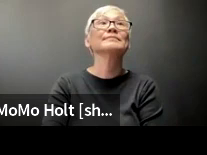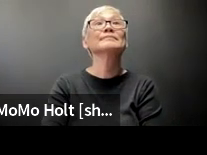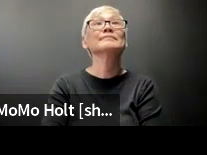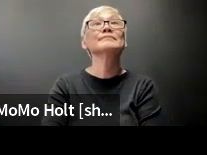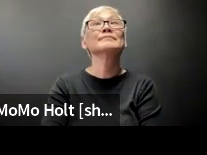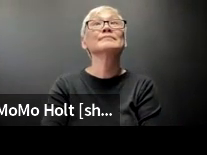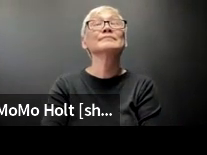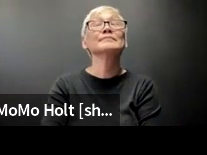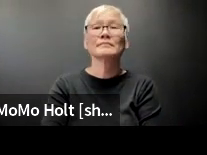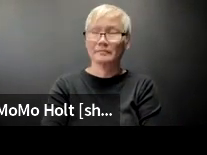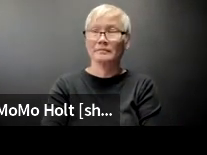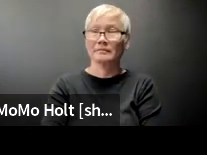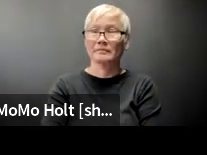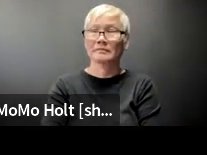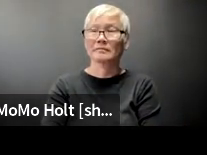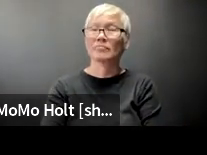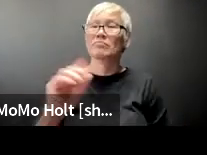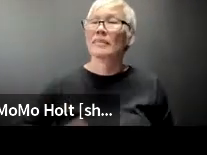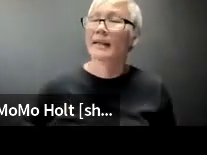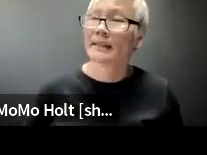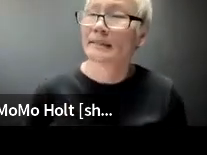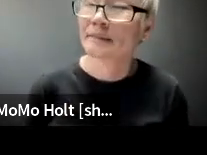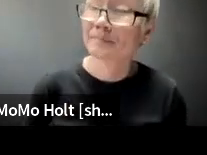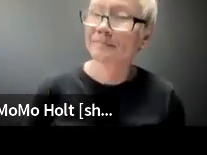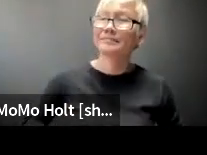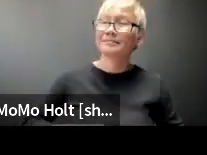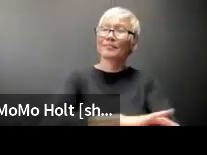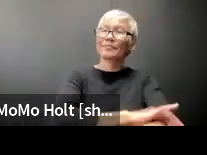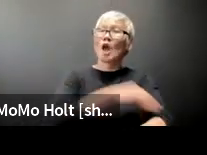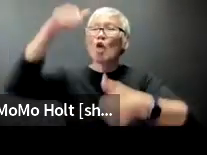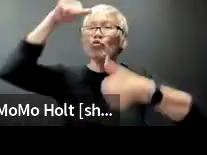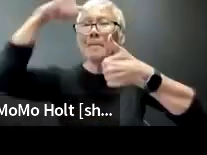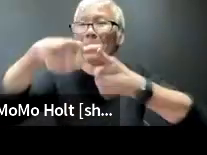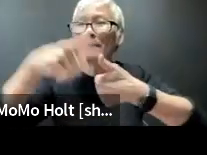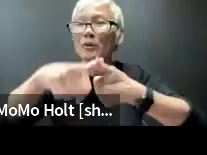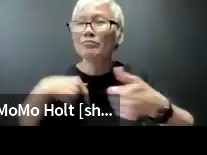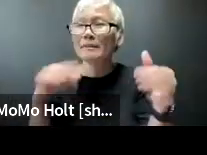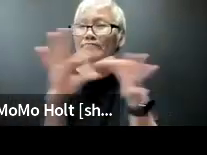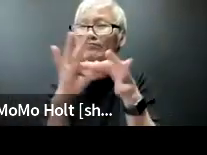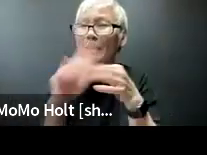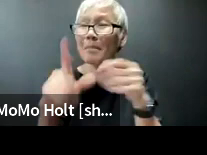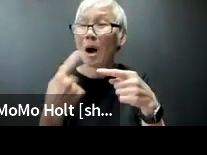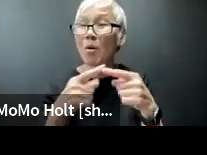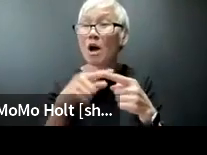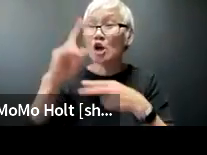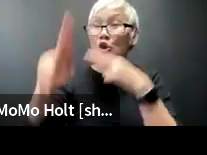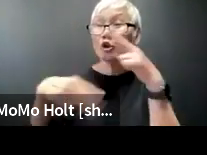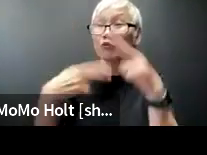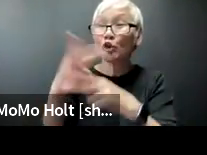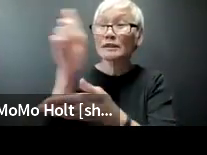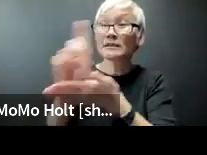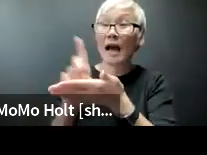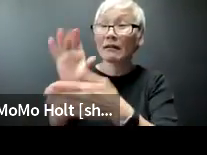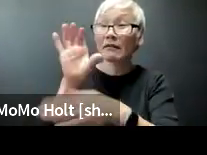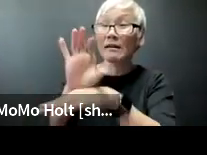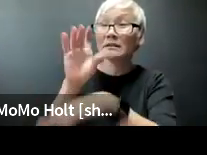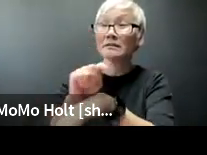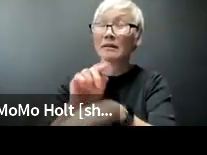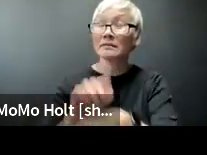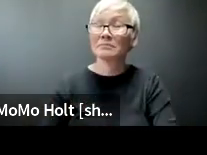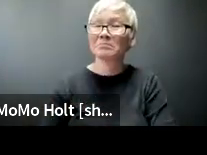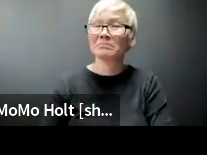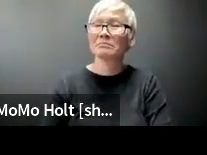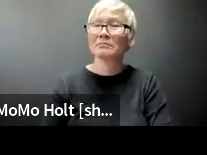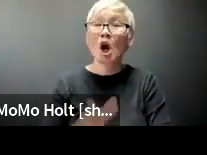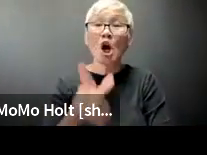was talking about